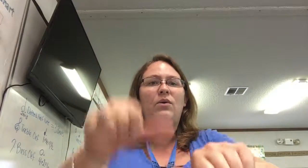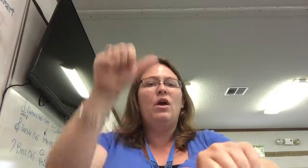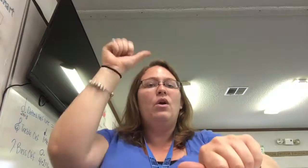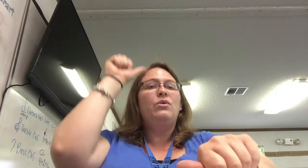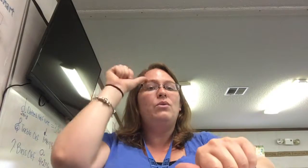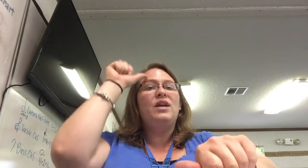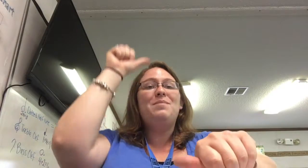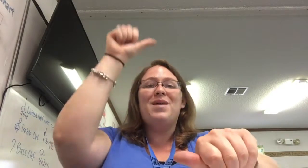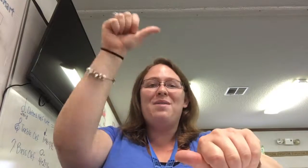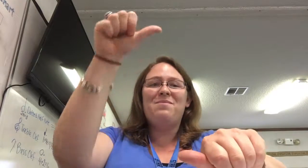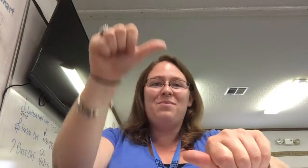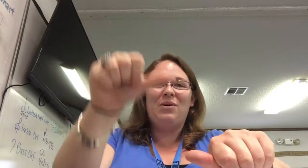Remember.